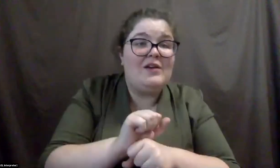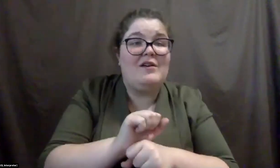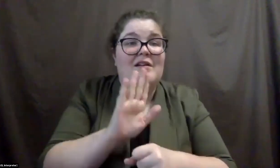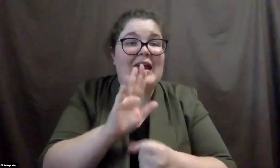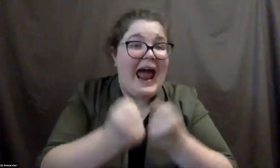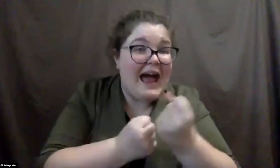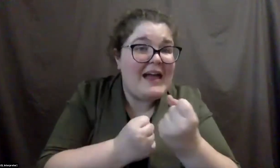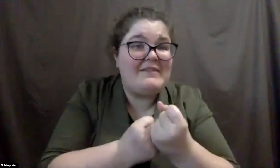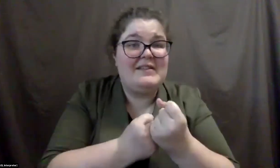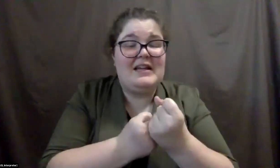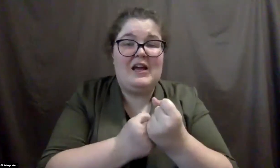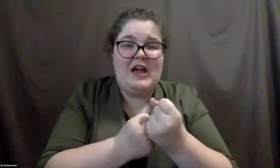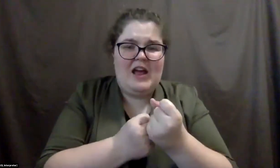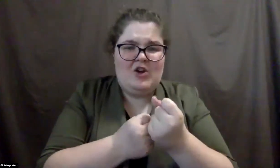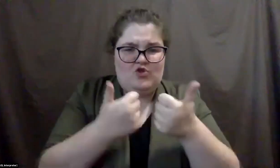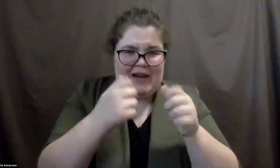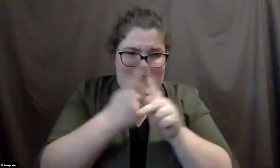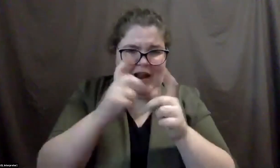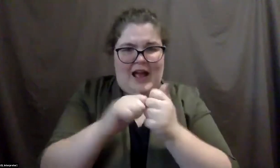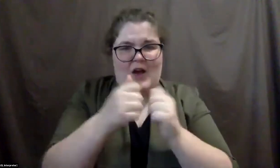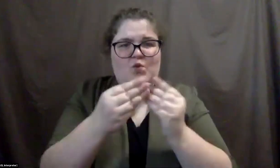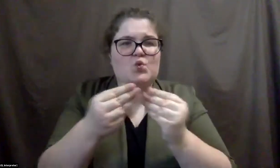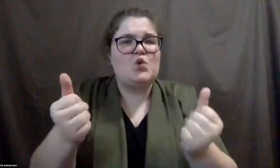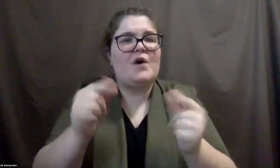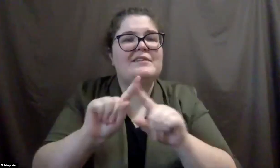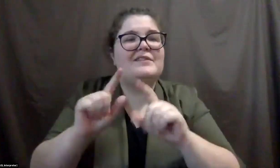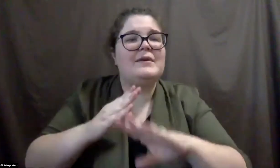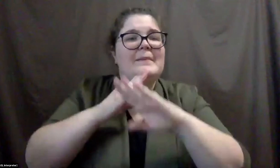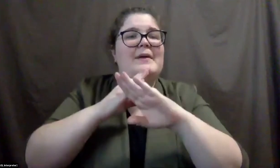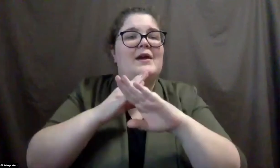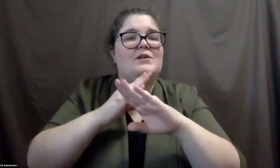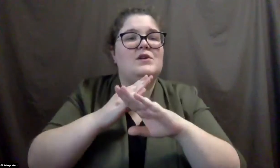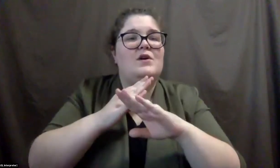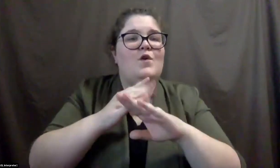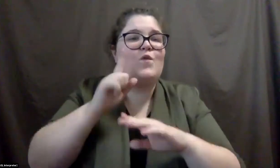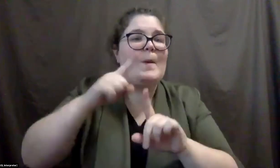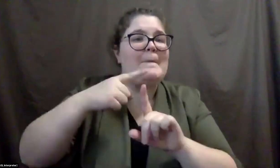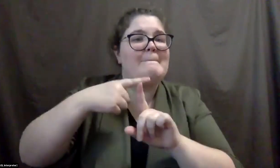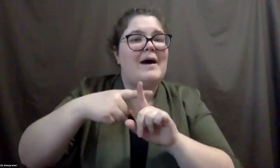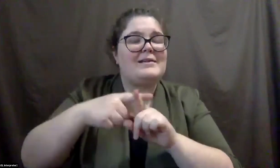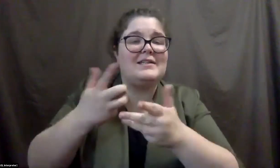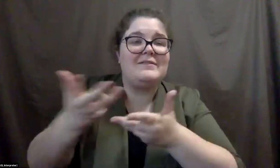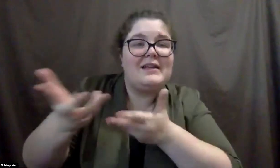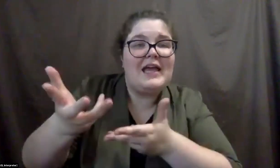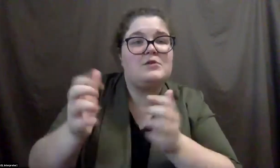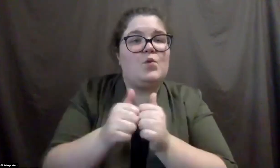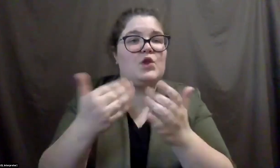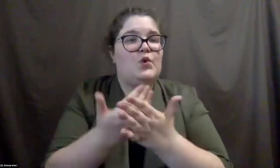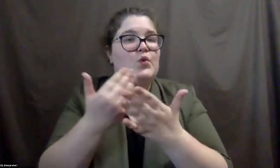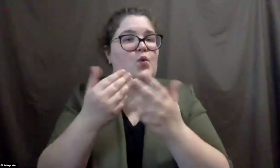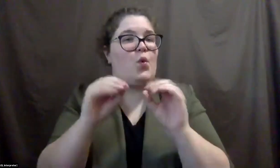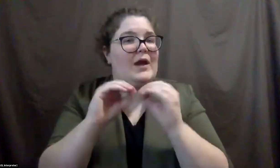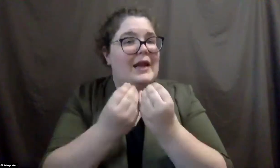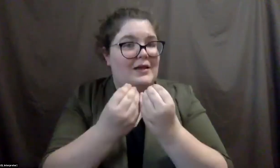think about, uh, how to solve some of these, uh, barriers to, uh, positive engagement within your organizations. So